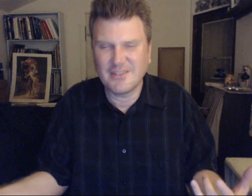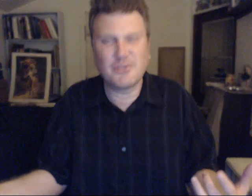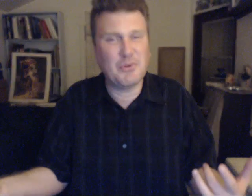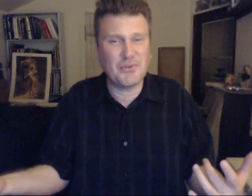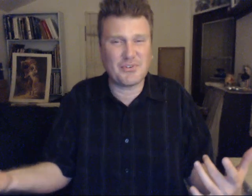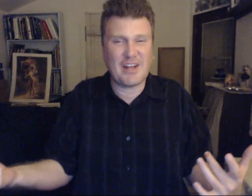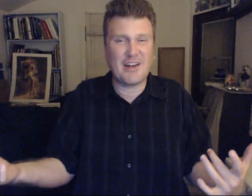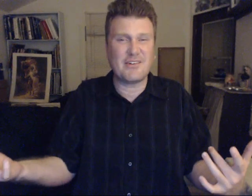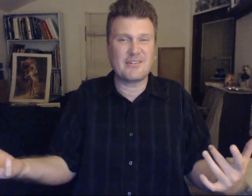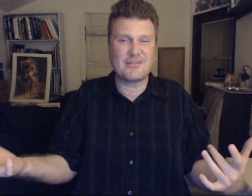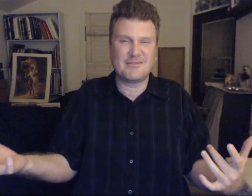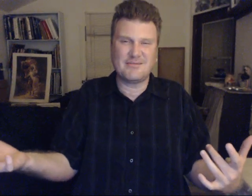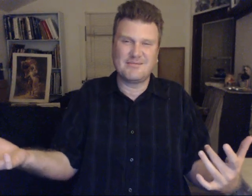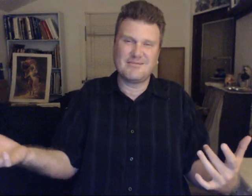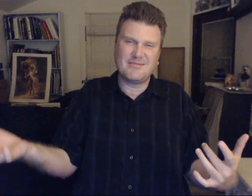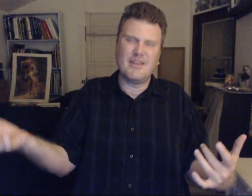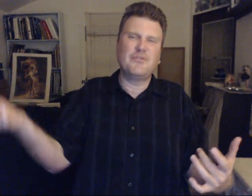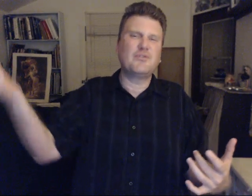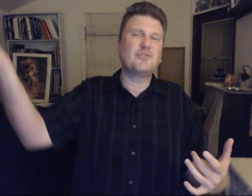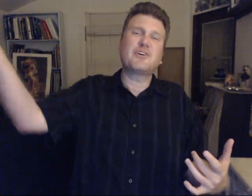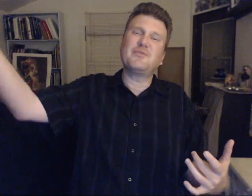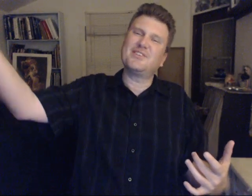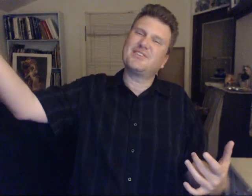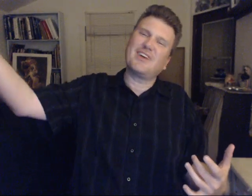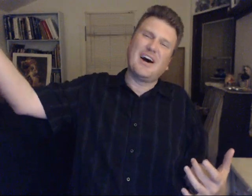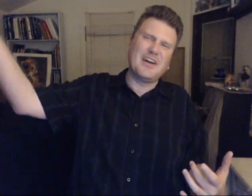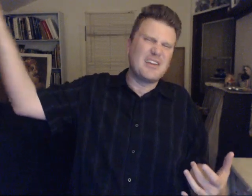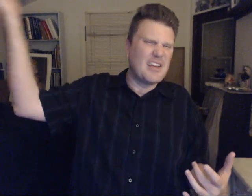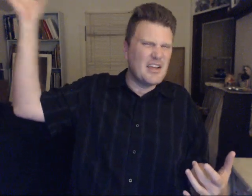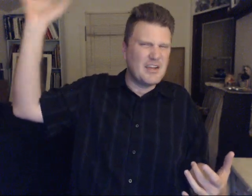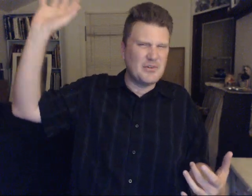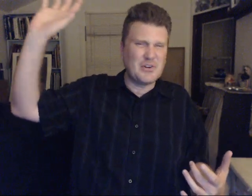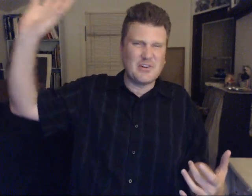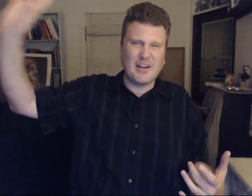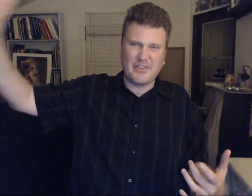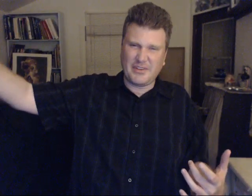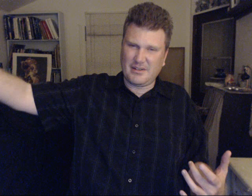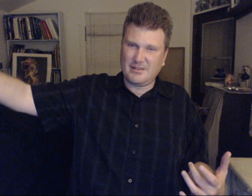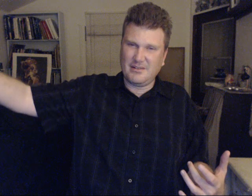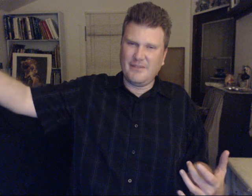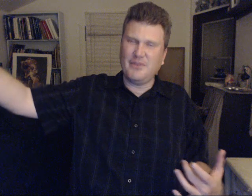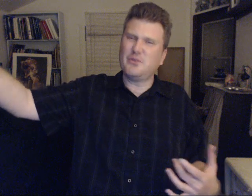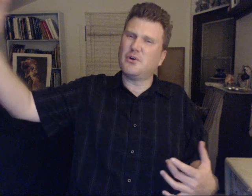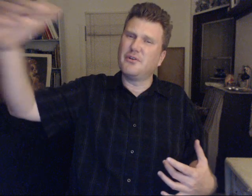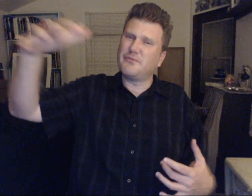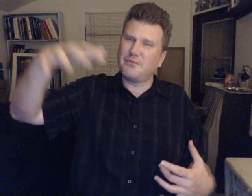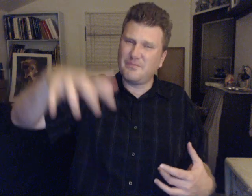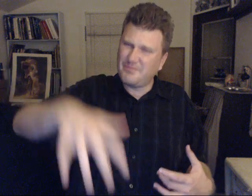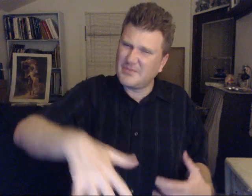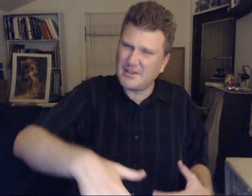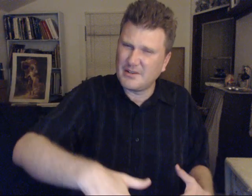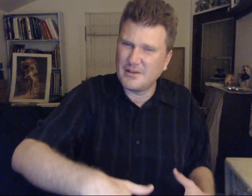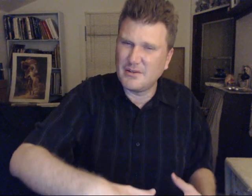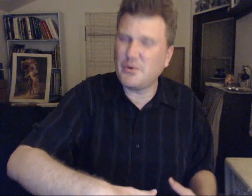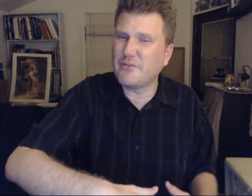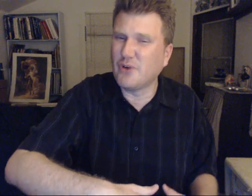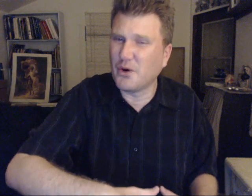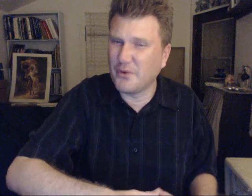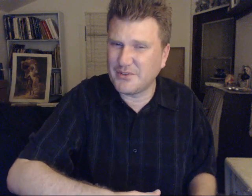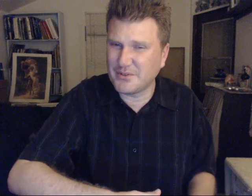spiritual chatter if you look into the sky and you hear nothing then you are you have a long ways to